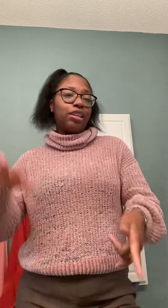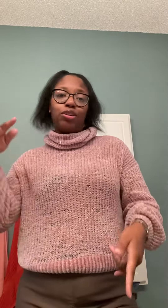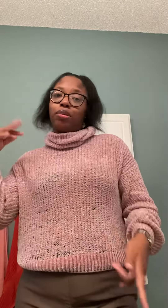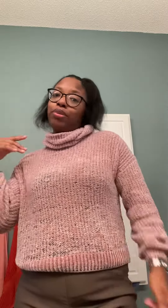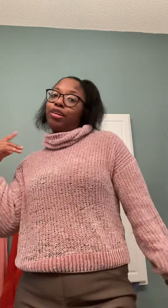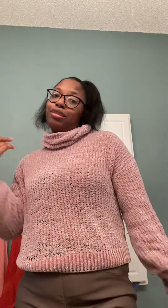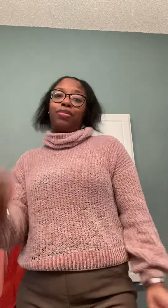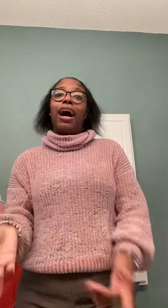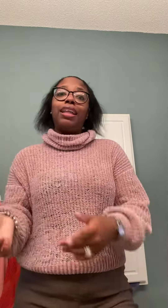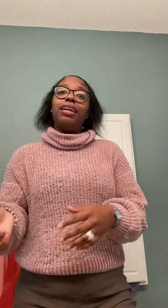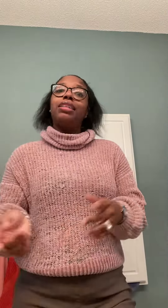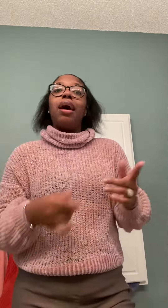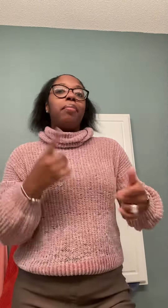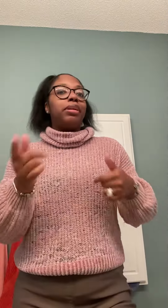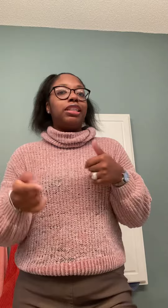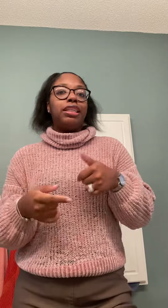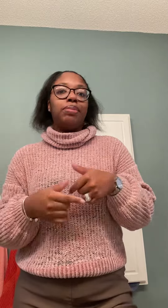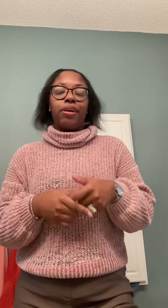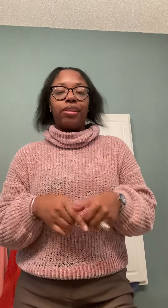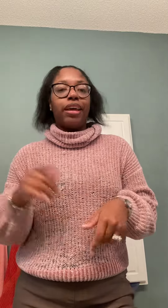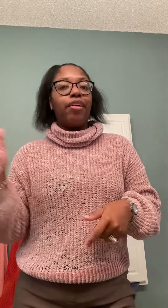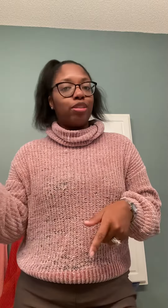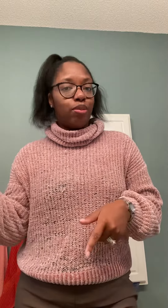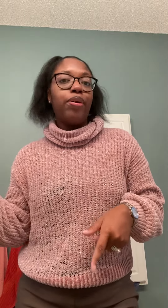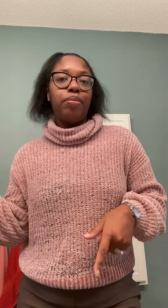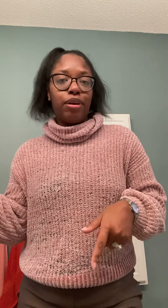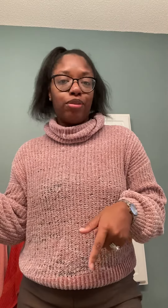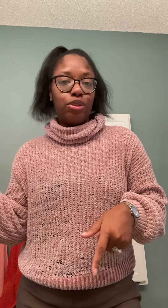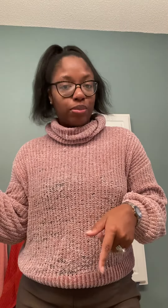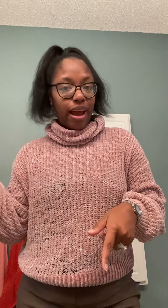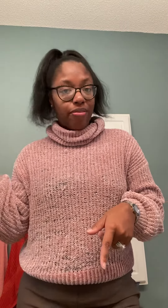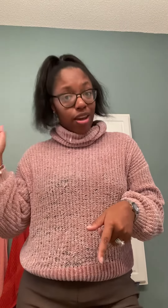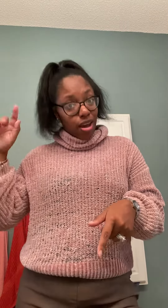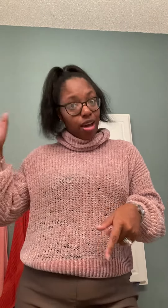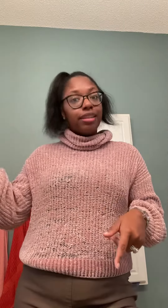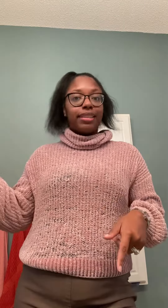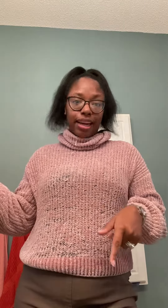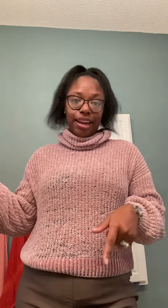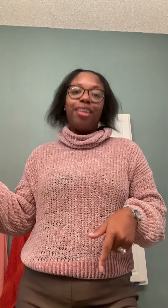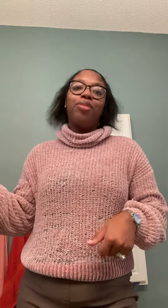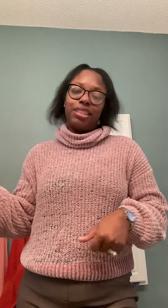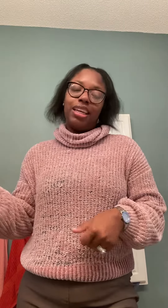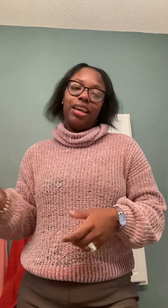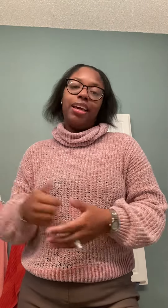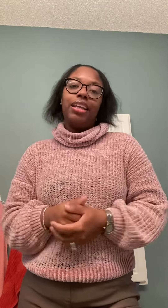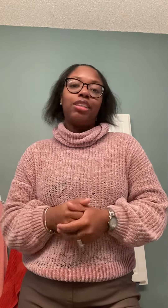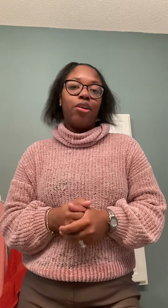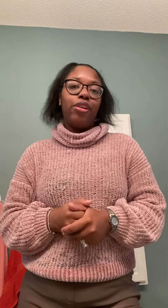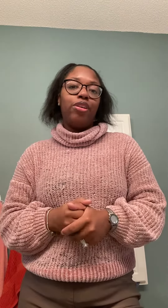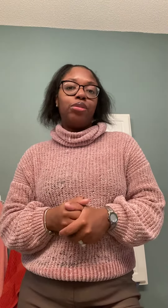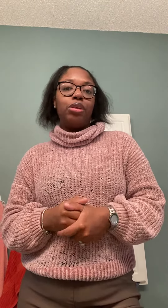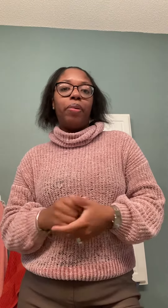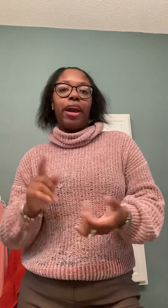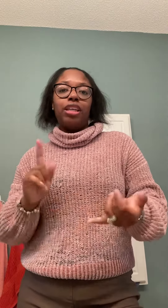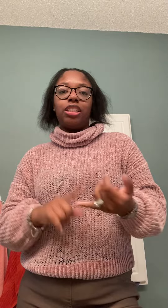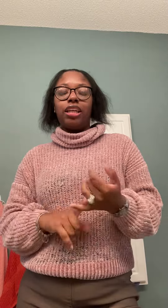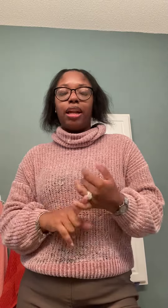or I'm bringing on some fathers, but just be on the lookout because we will be on YouTube Live Saturday once again. And it's on the YouTube page, Thugging It Out